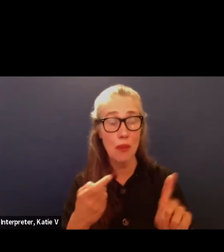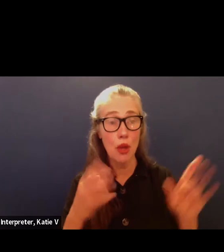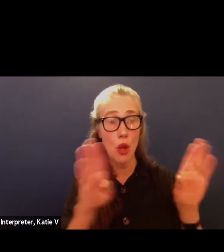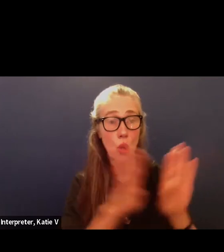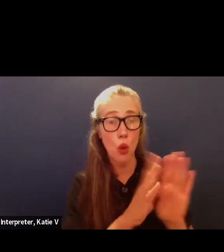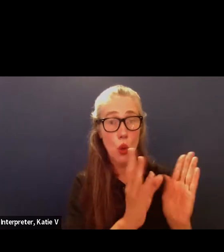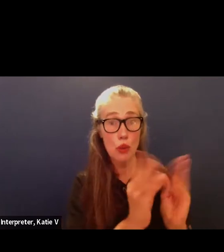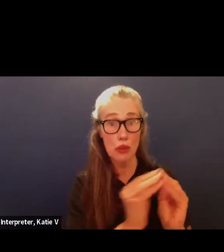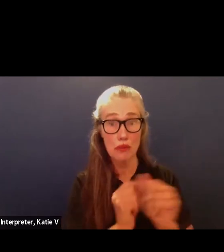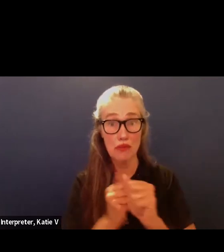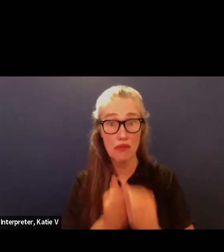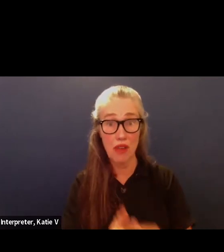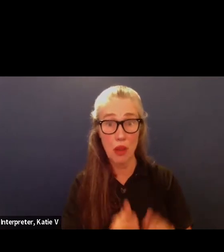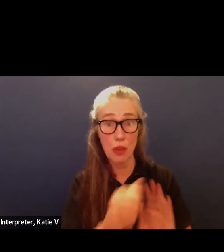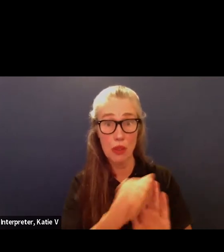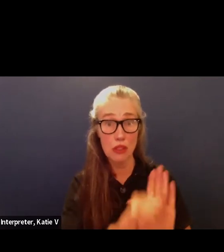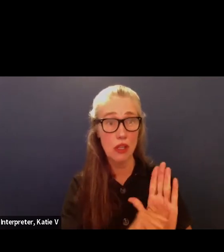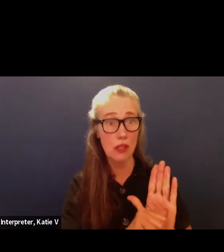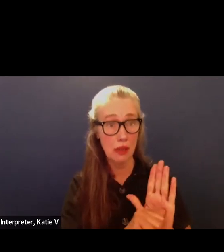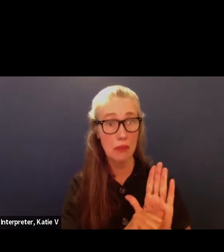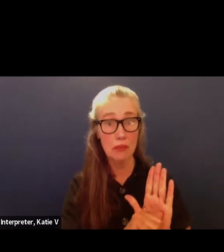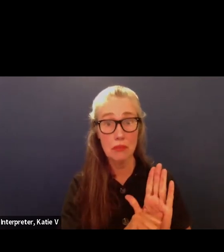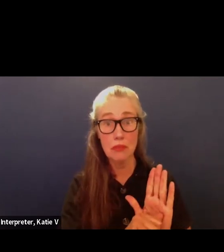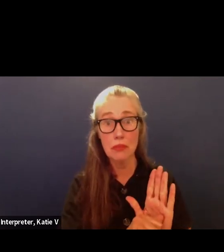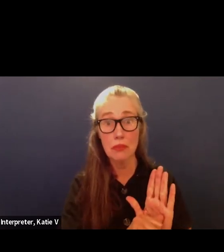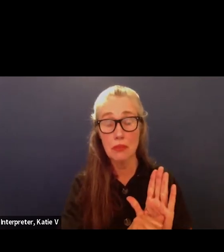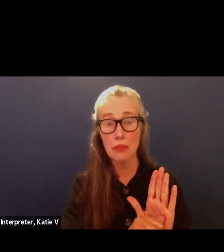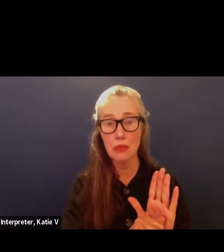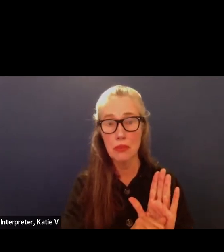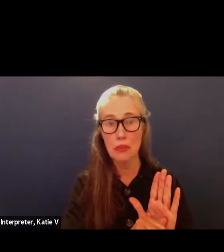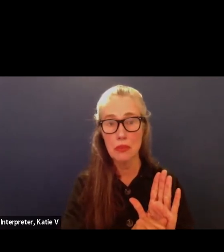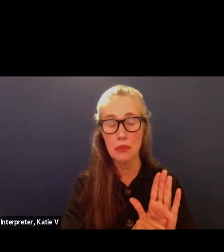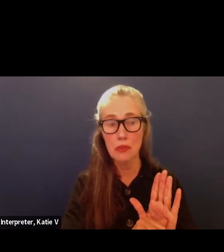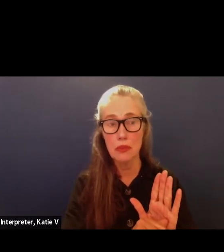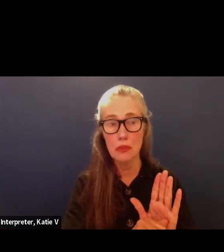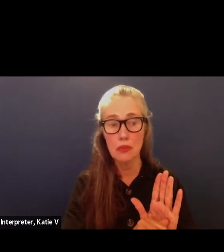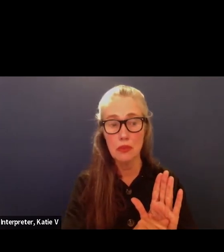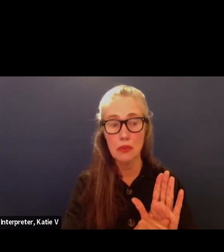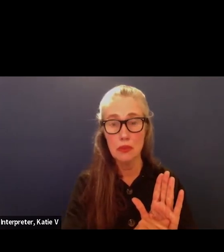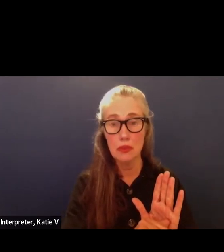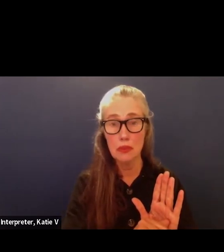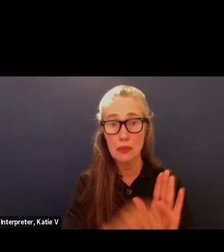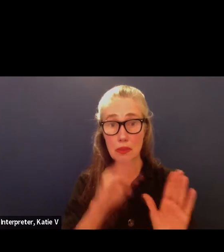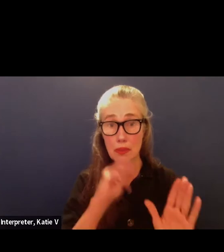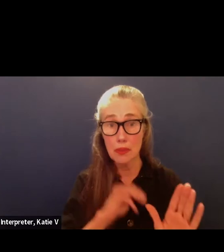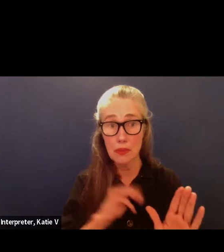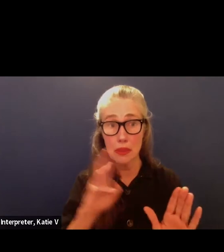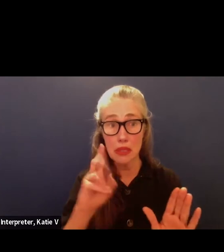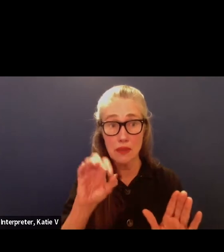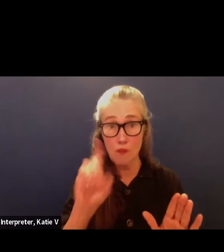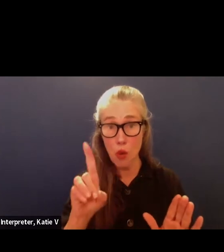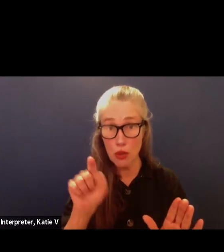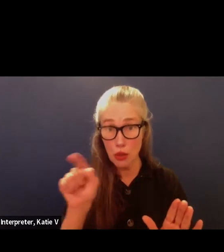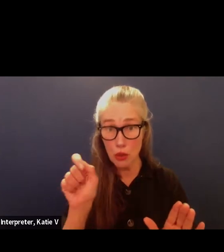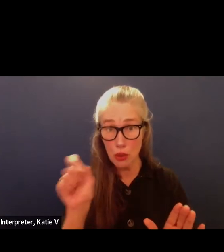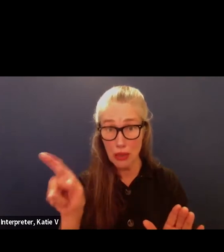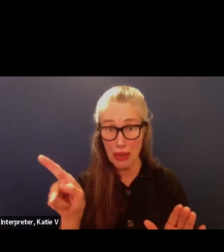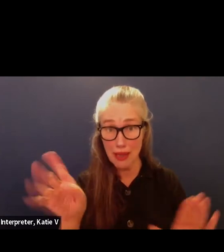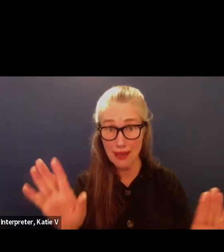to our agenda ms ford are you okay okay